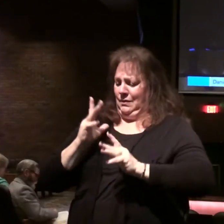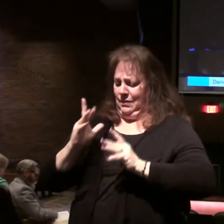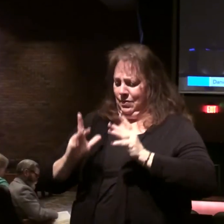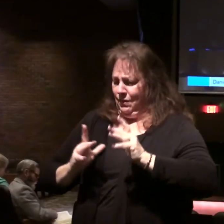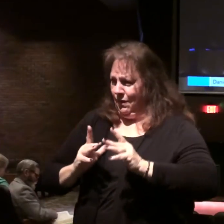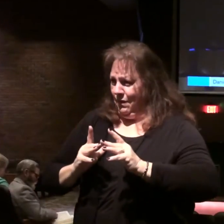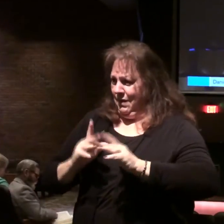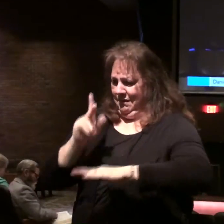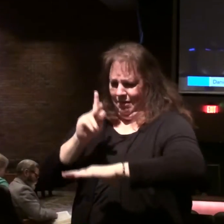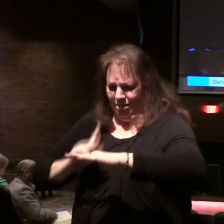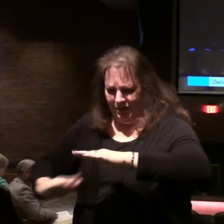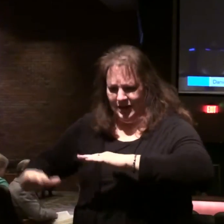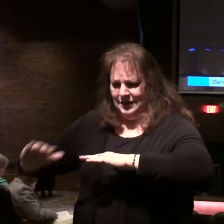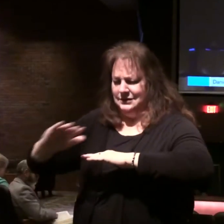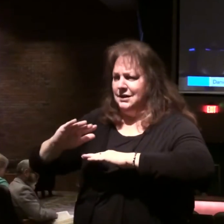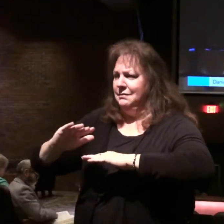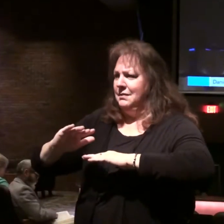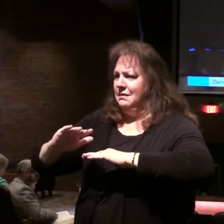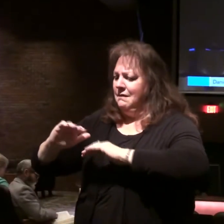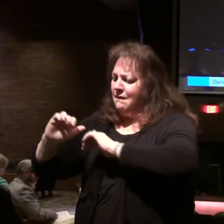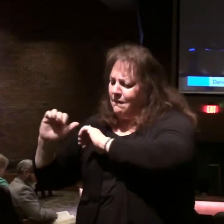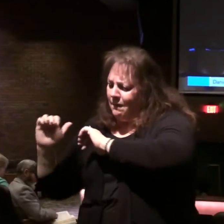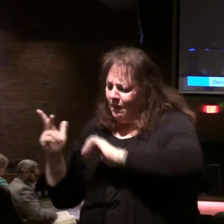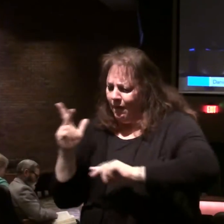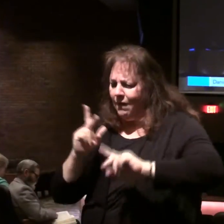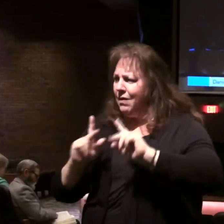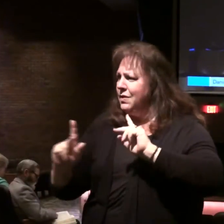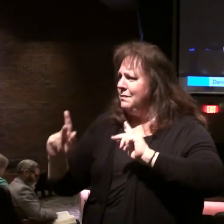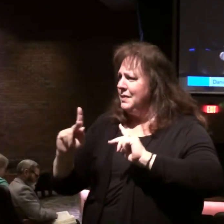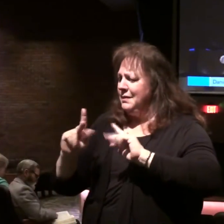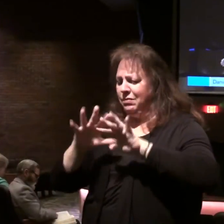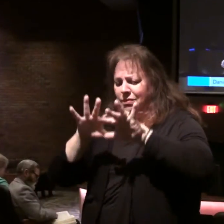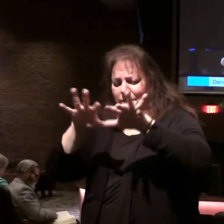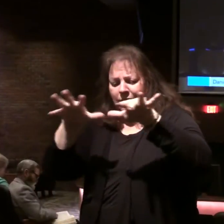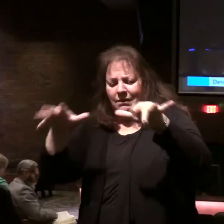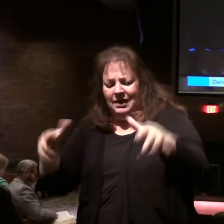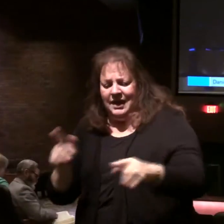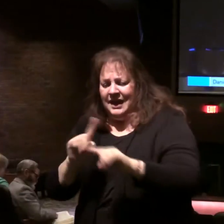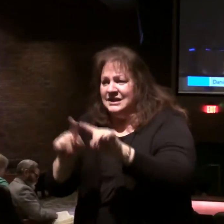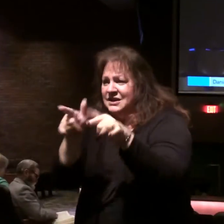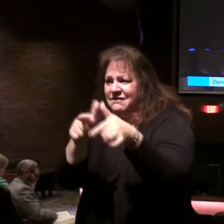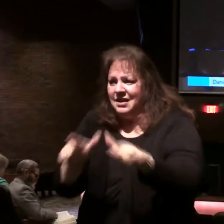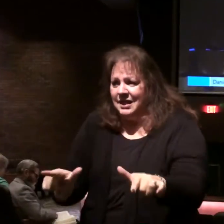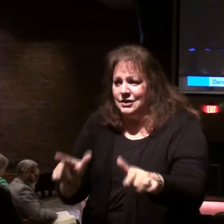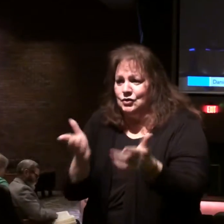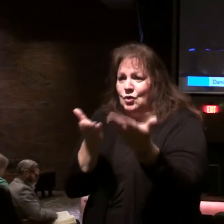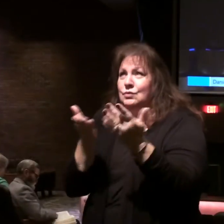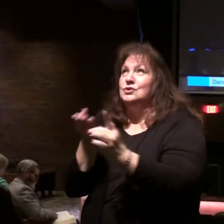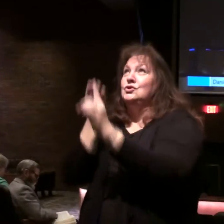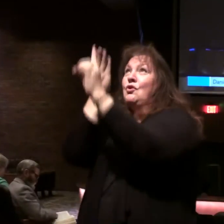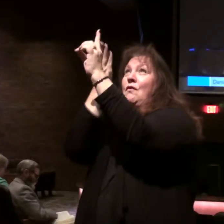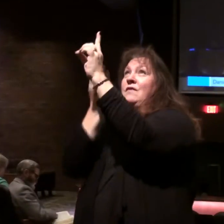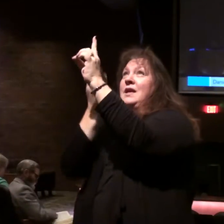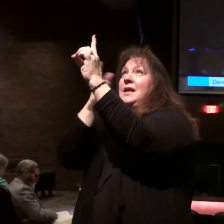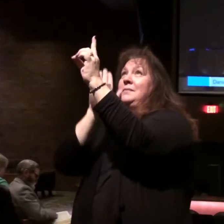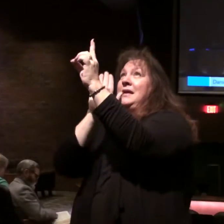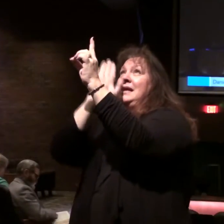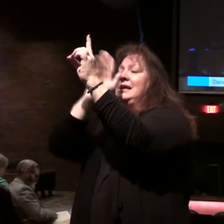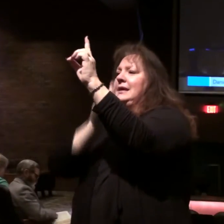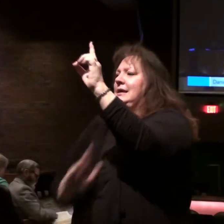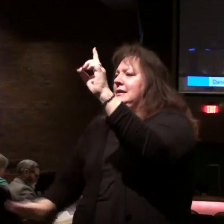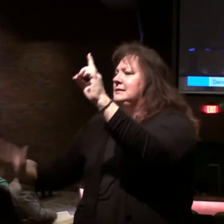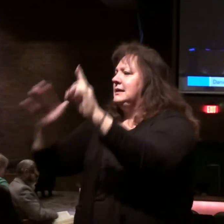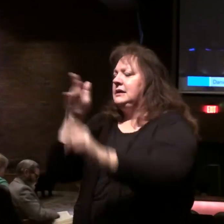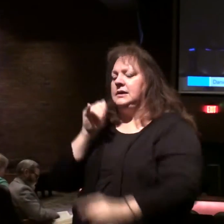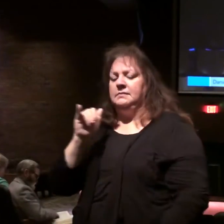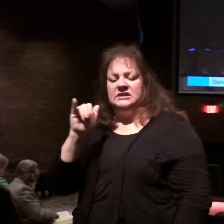and a kingdom that all the peoples, nations, men of every language might serve him. His dominion